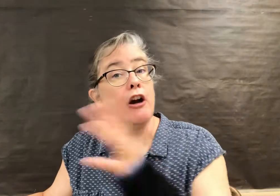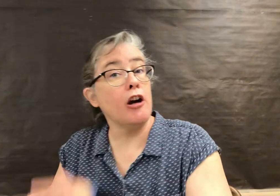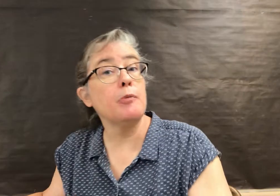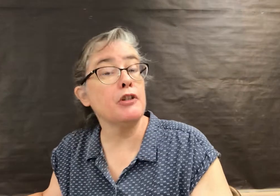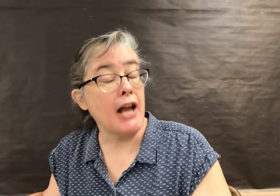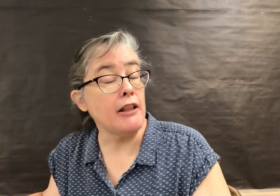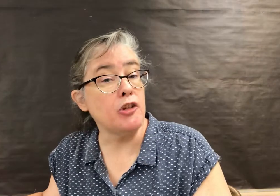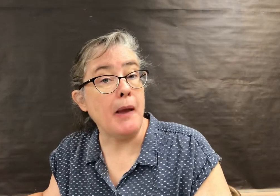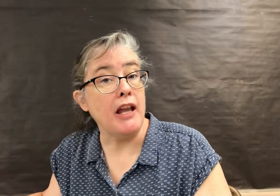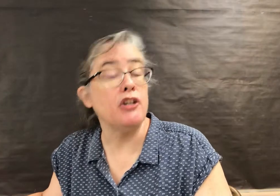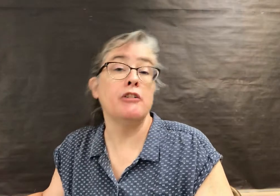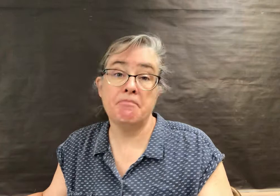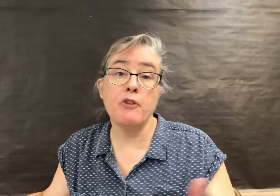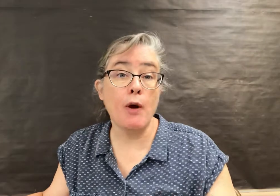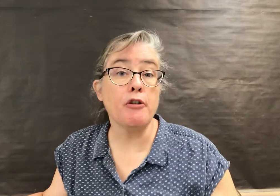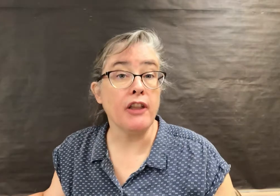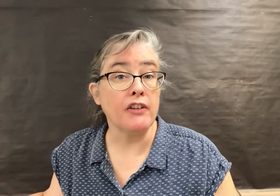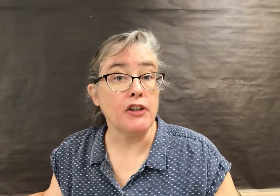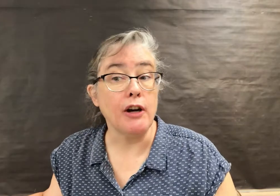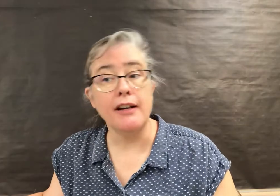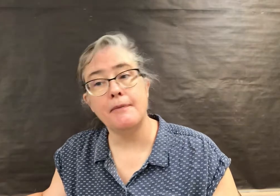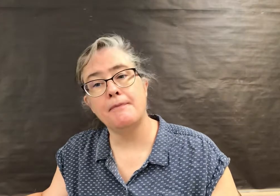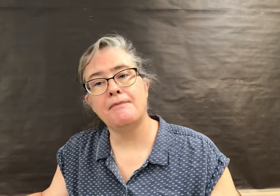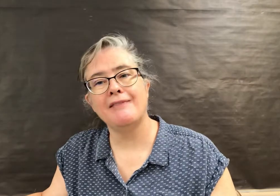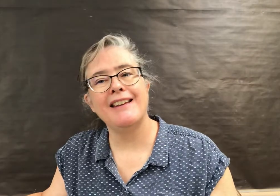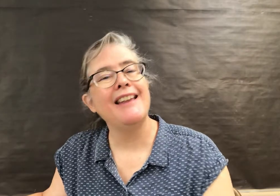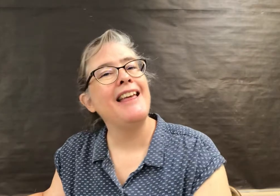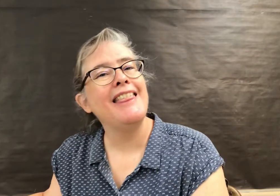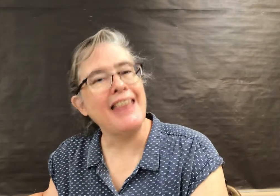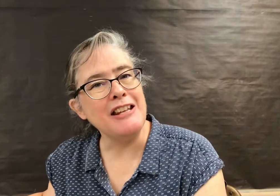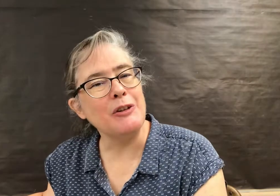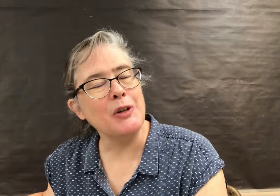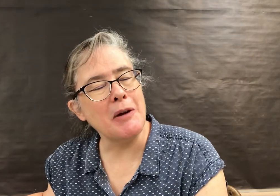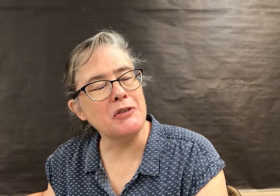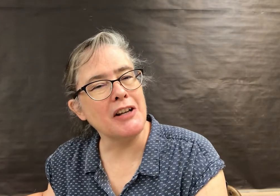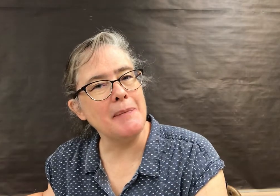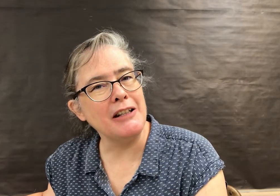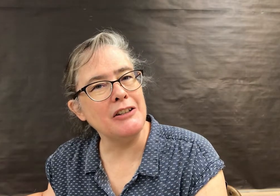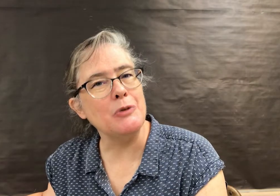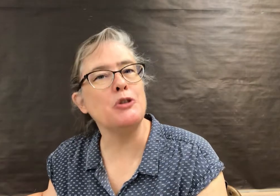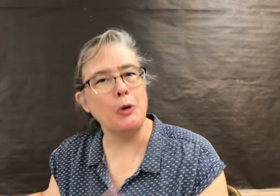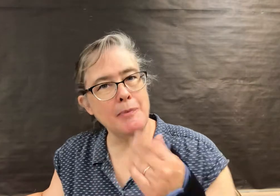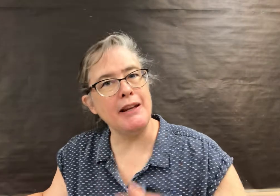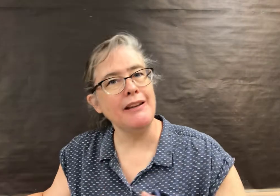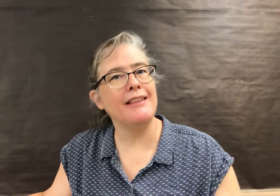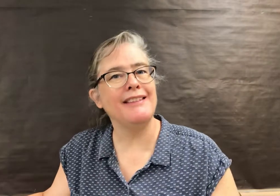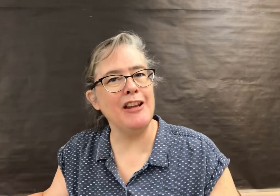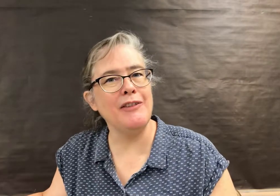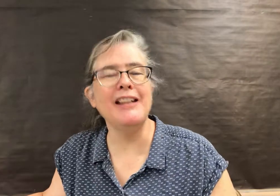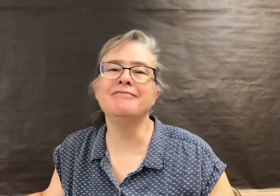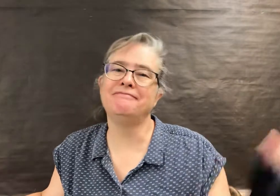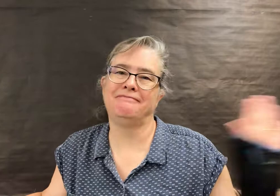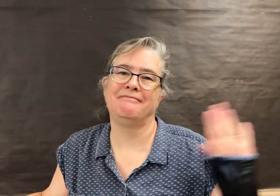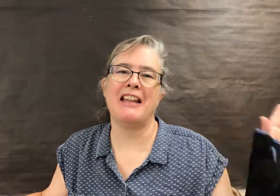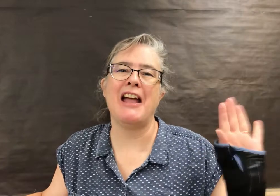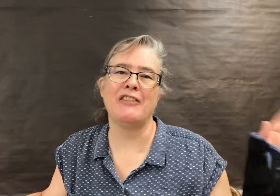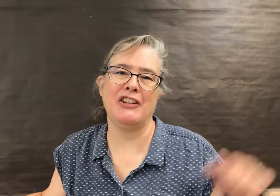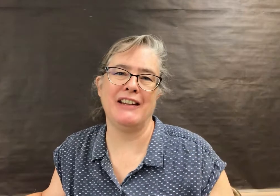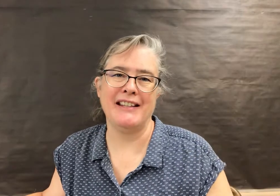the Cardboard Challenge page and a few other things I tried. Thank you so much for coming to join me this evening and have a good night.